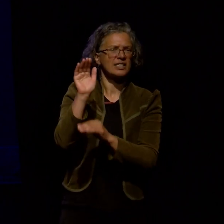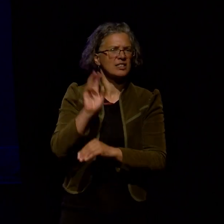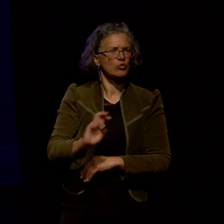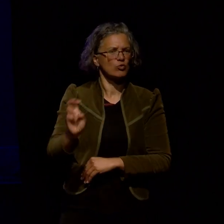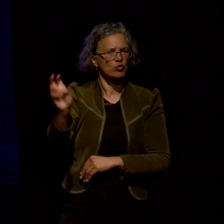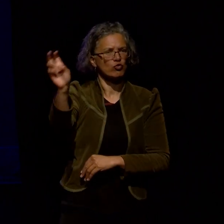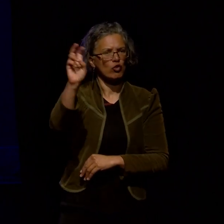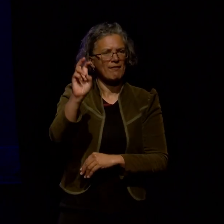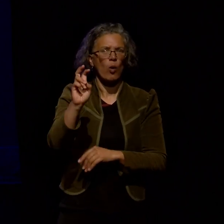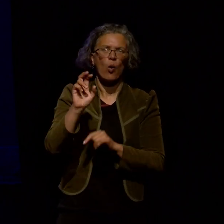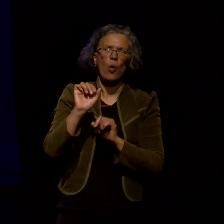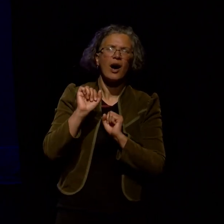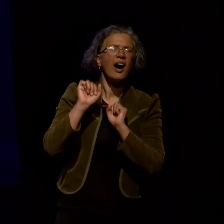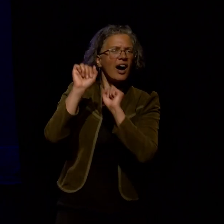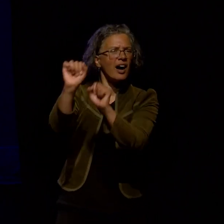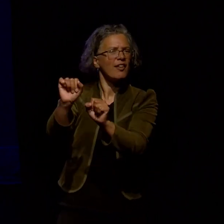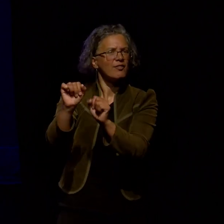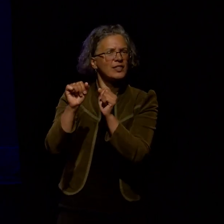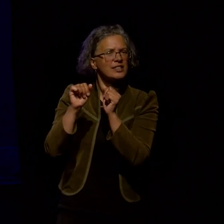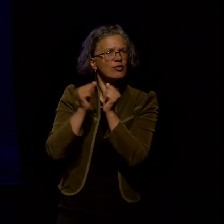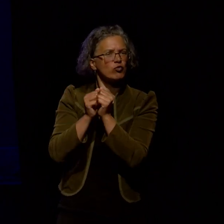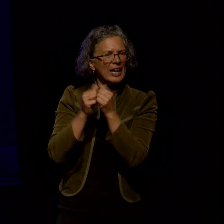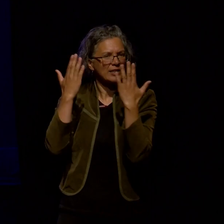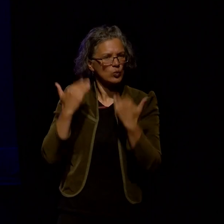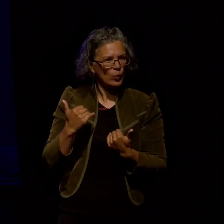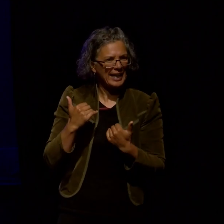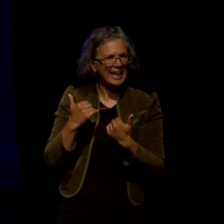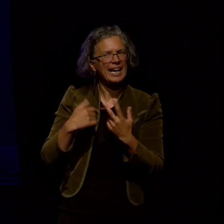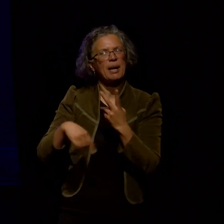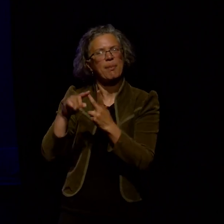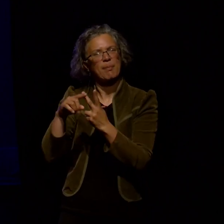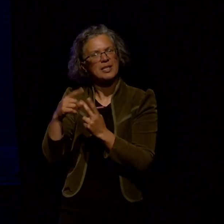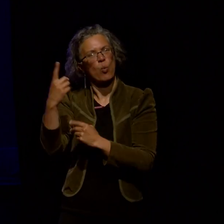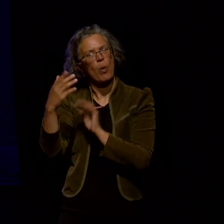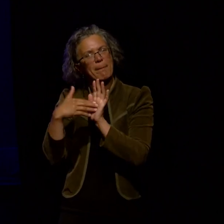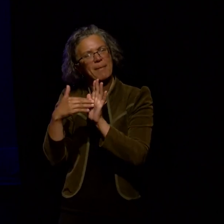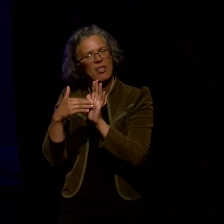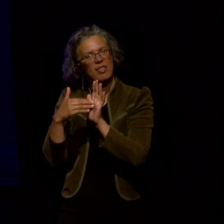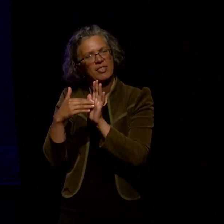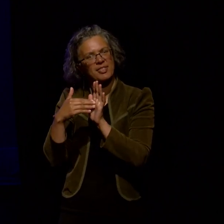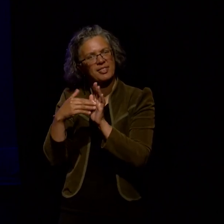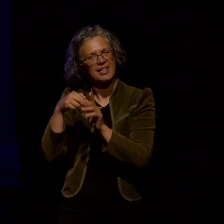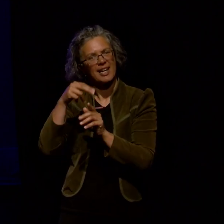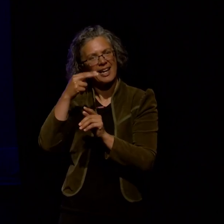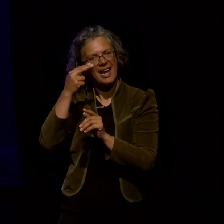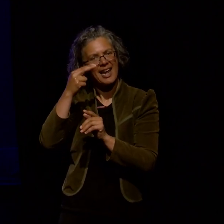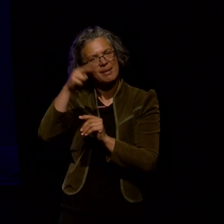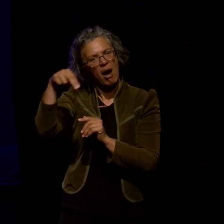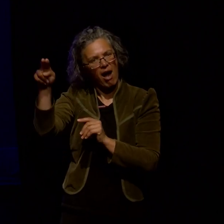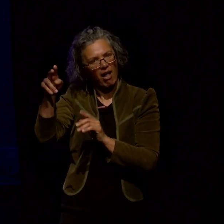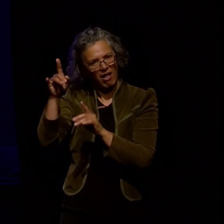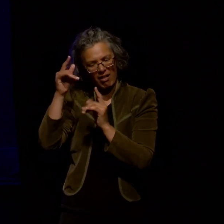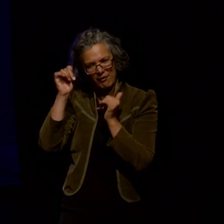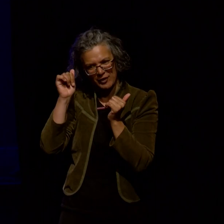first for a friend's wedding in Jalandhar followed by a month in the Himalayas and somehow leaving the book behind just